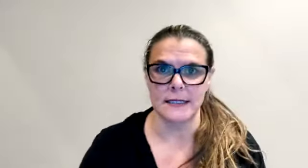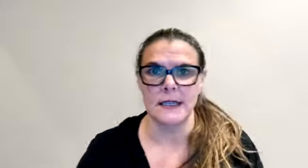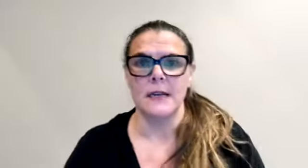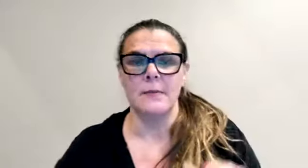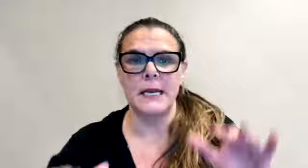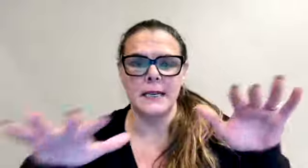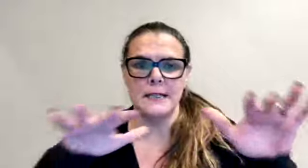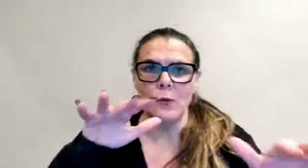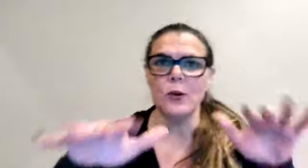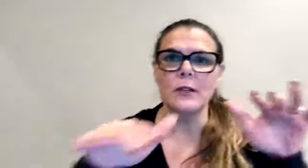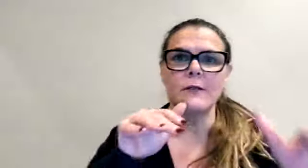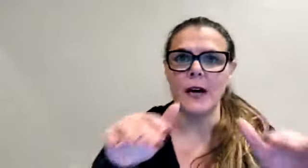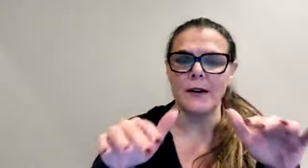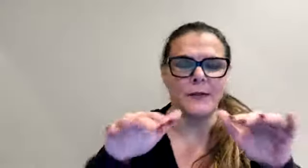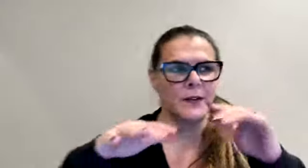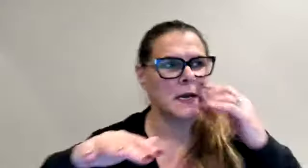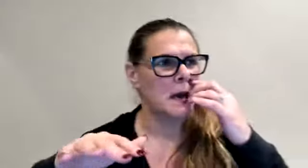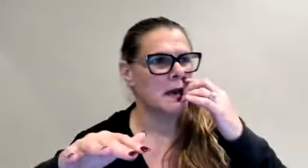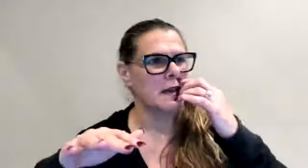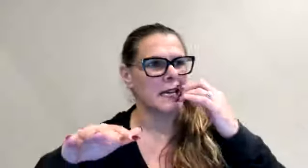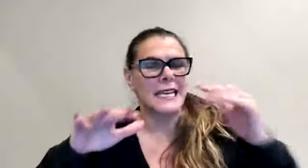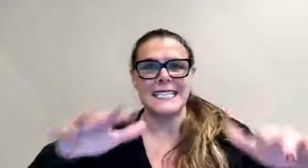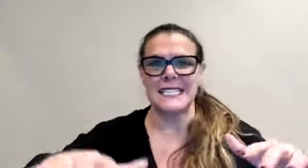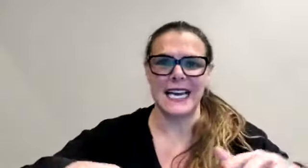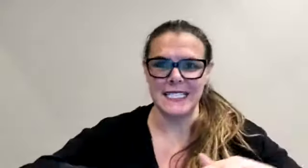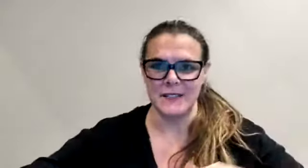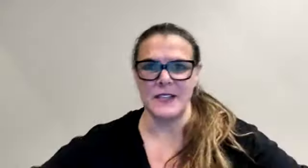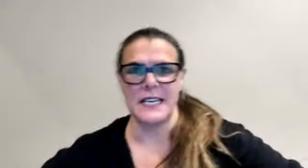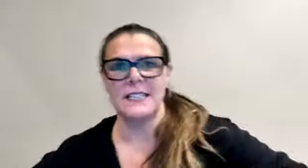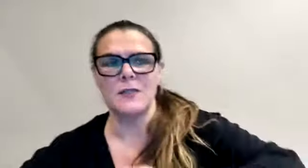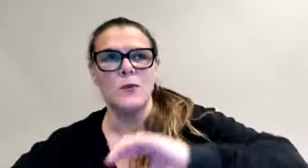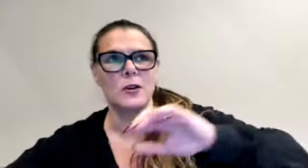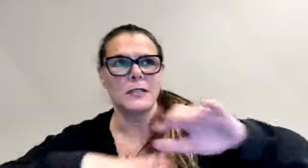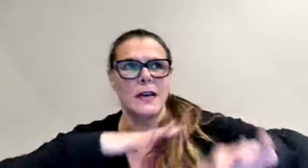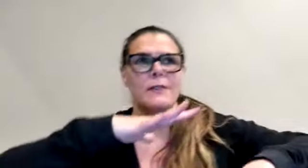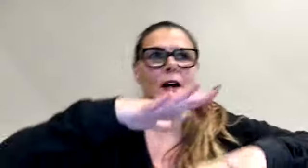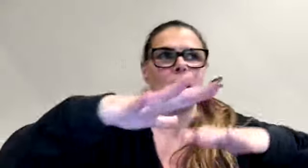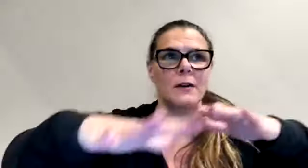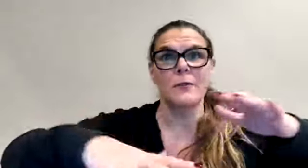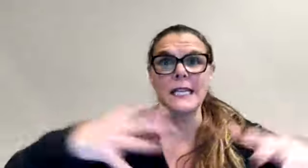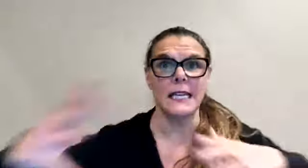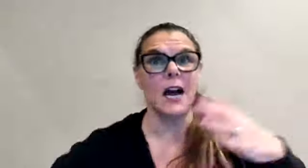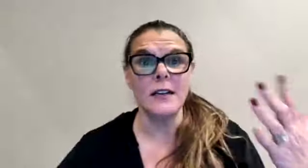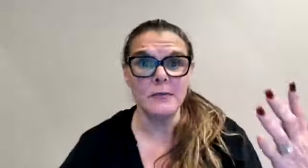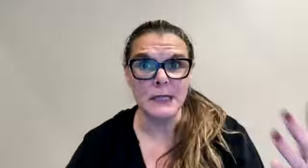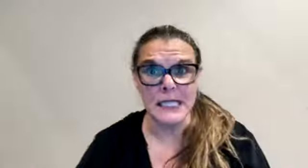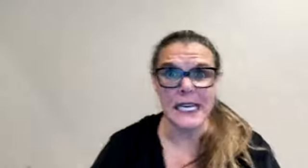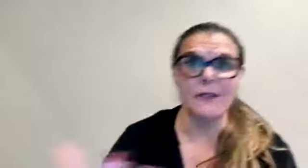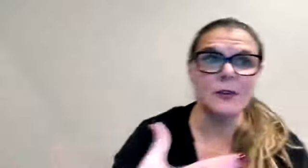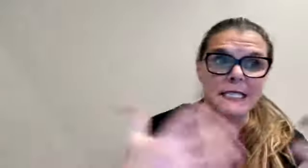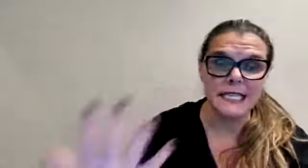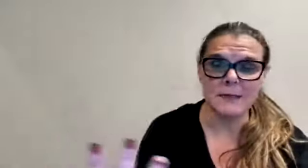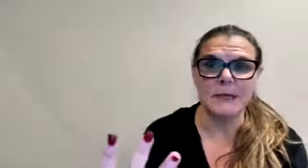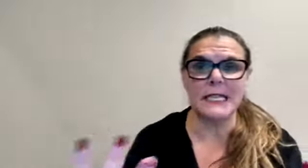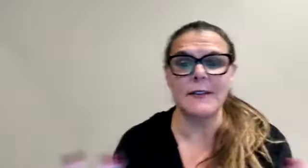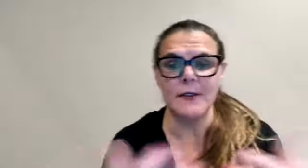Because the world of indecisiveness, the world of really unbelief or disbelief in